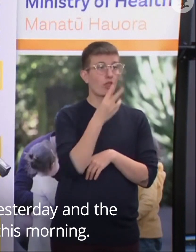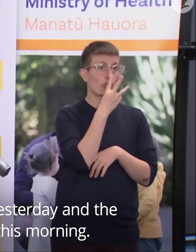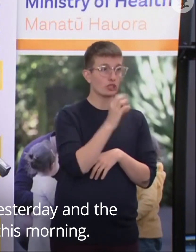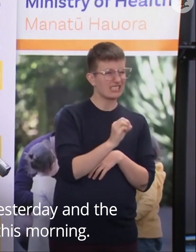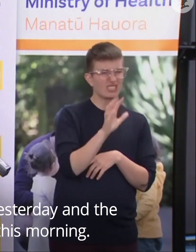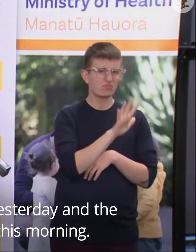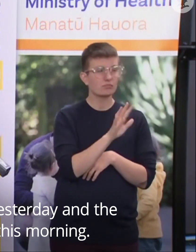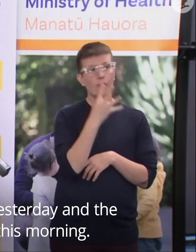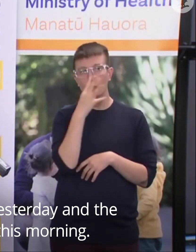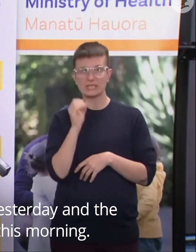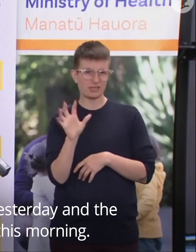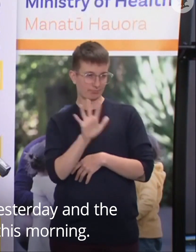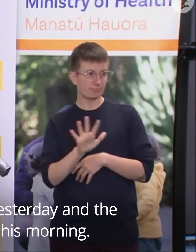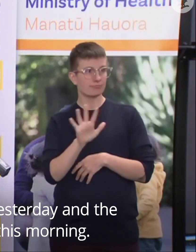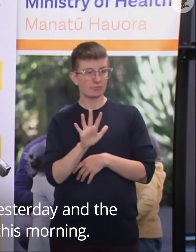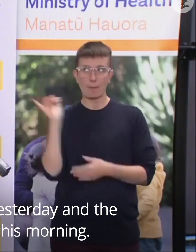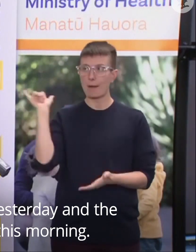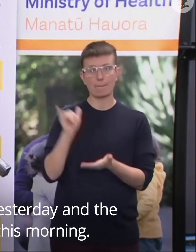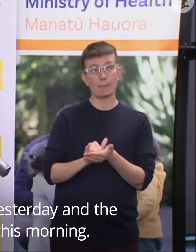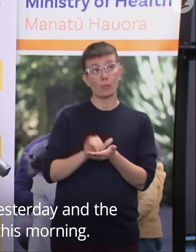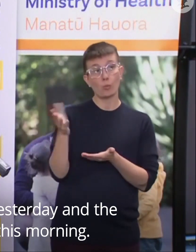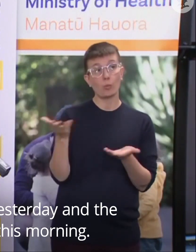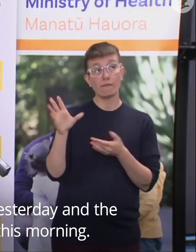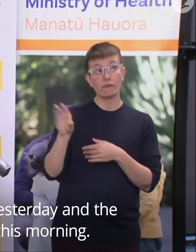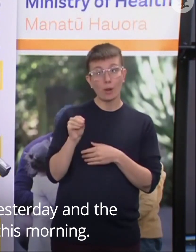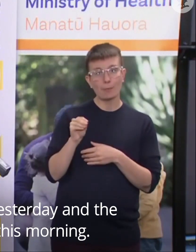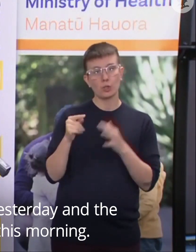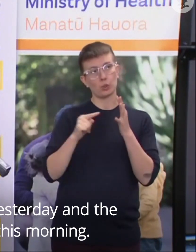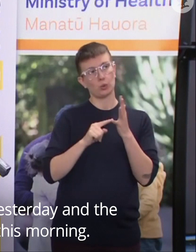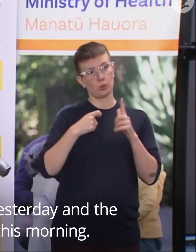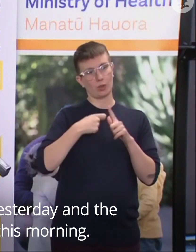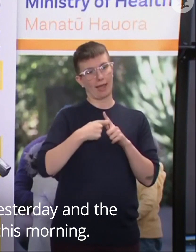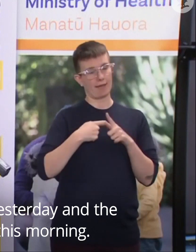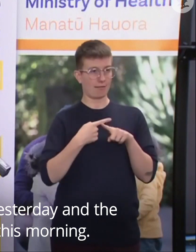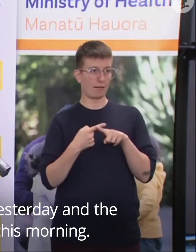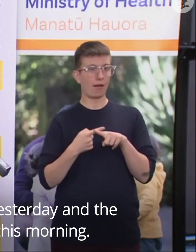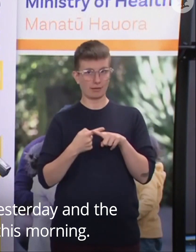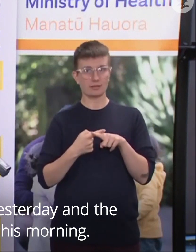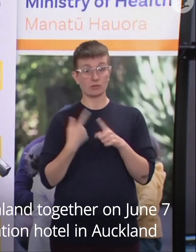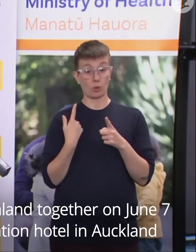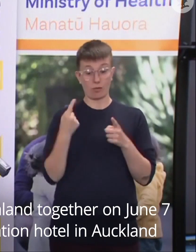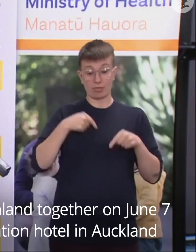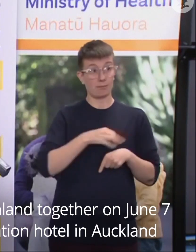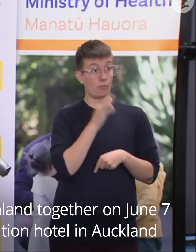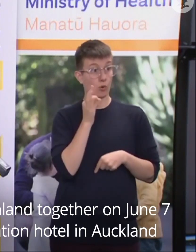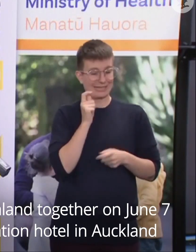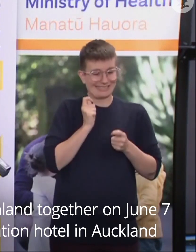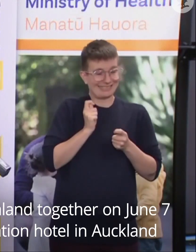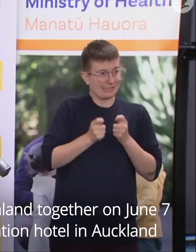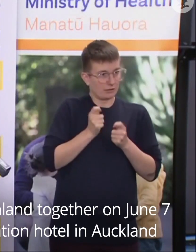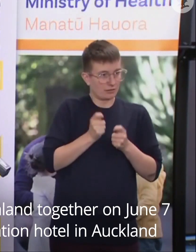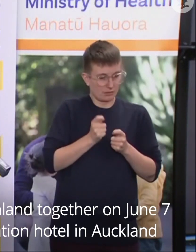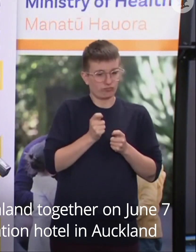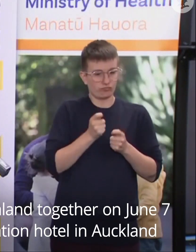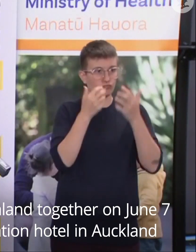They were tested yesterday and the test results came in this morning. Both women arrived in